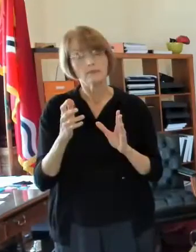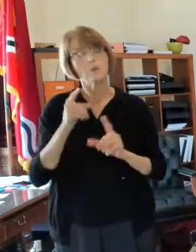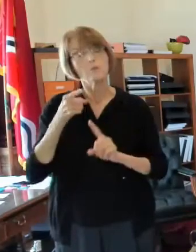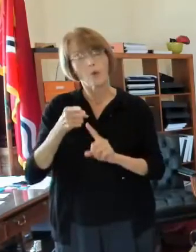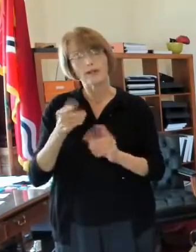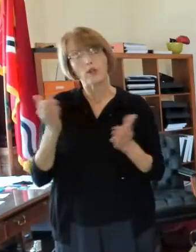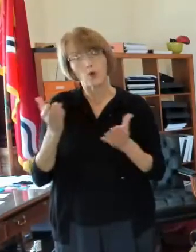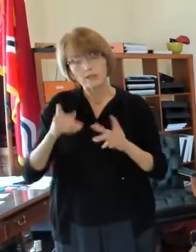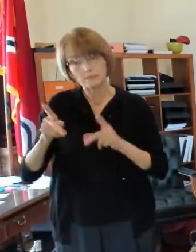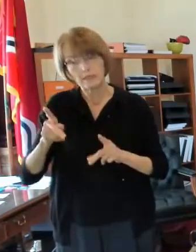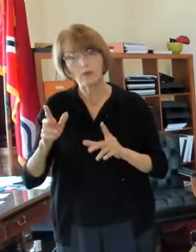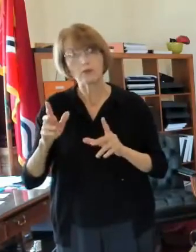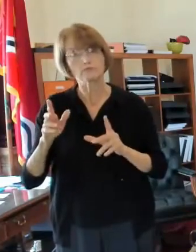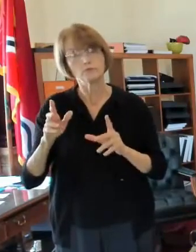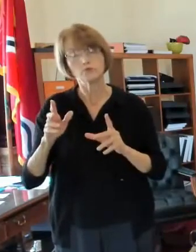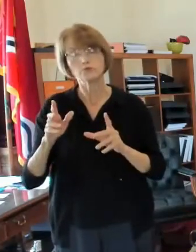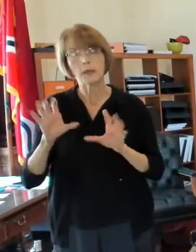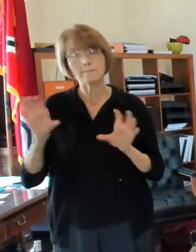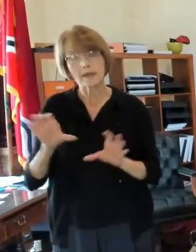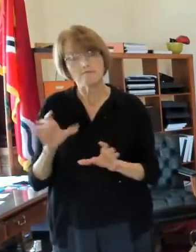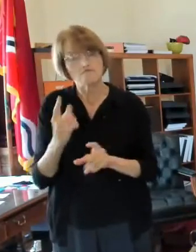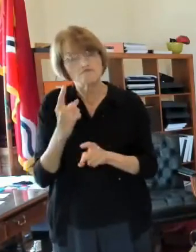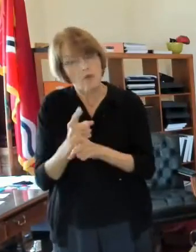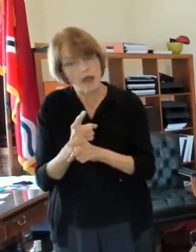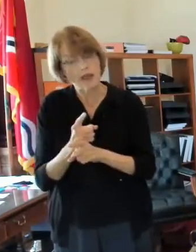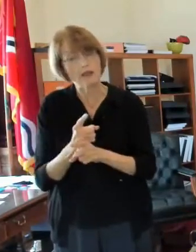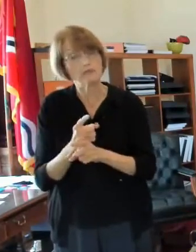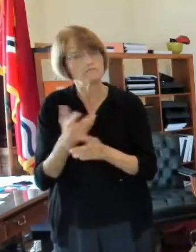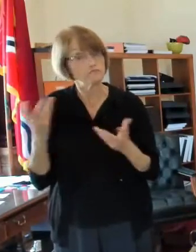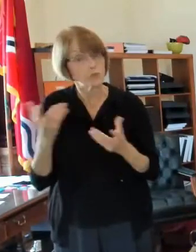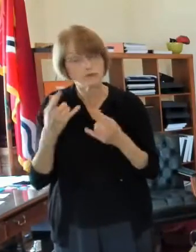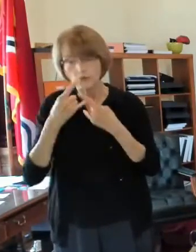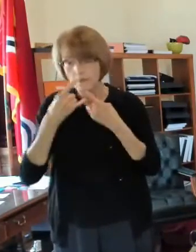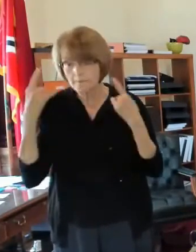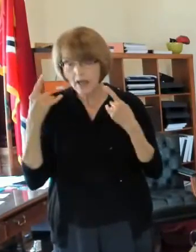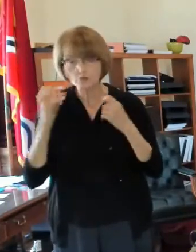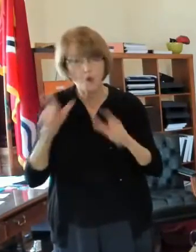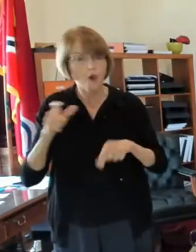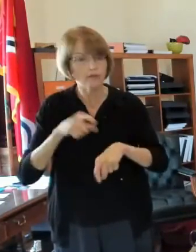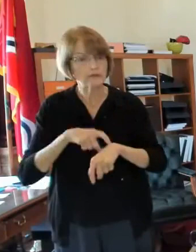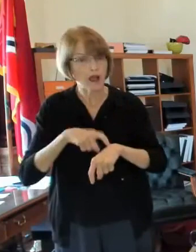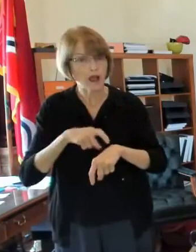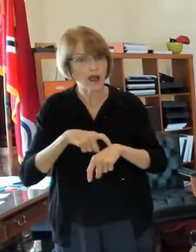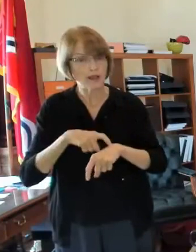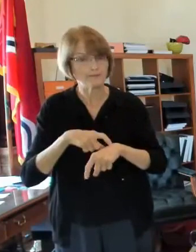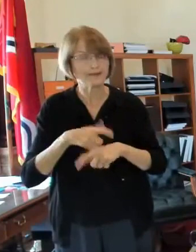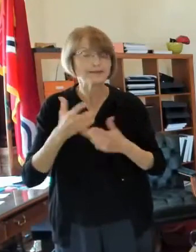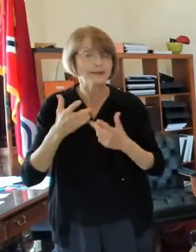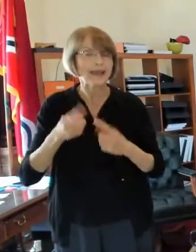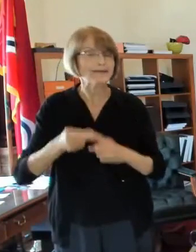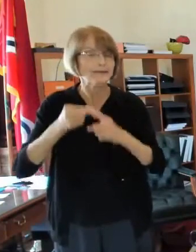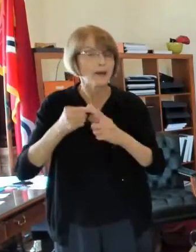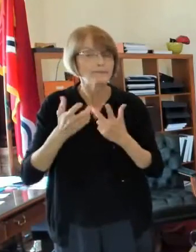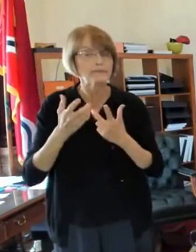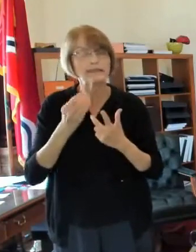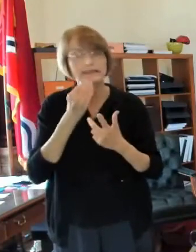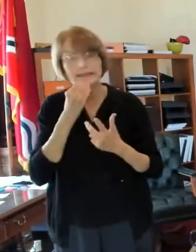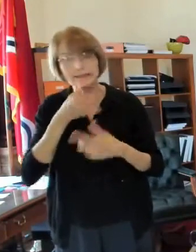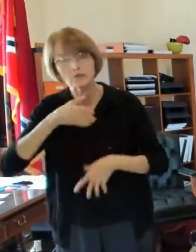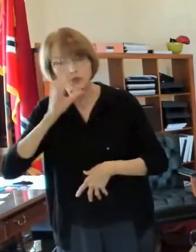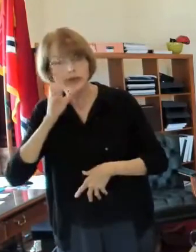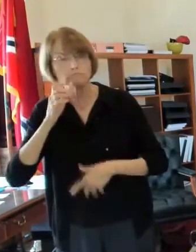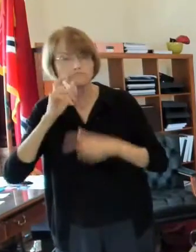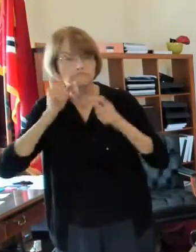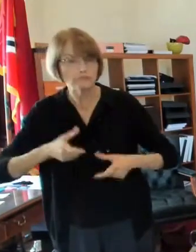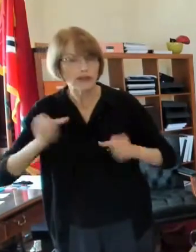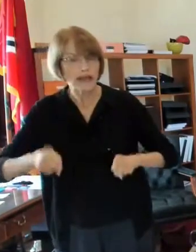behave in such a way that they're wearing masks all the time except when they're seated at a table eating or drinking and that they